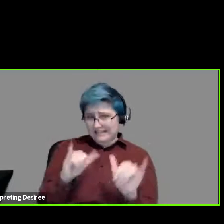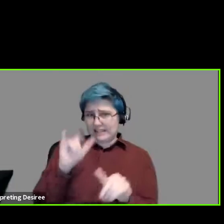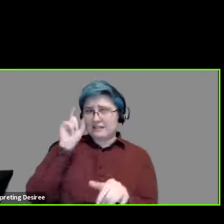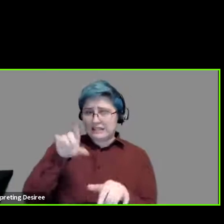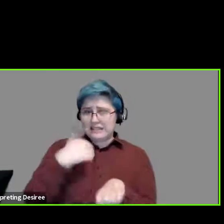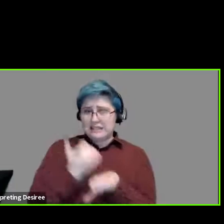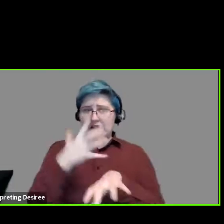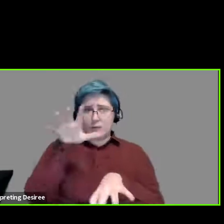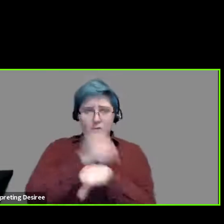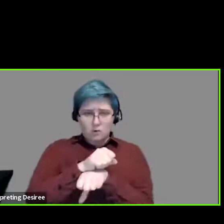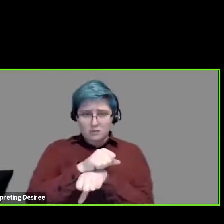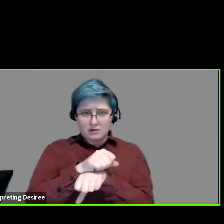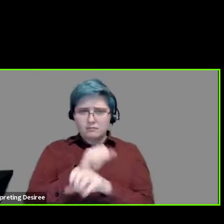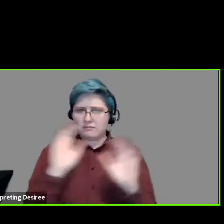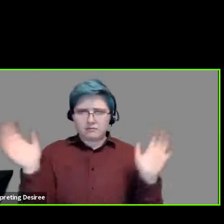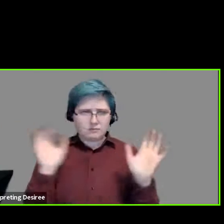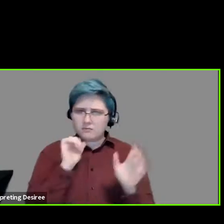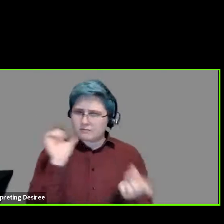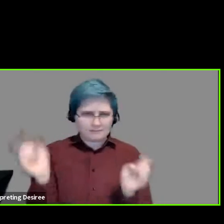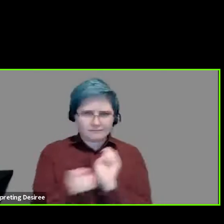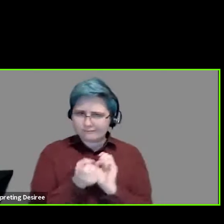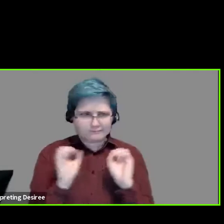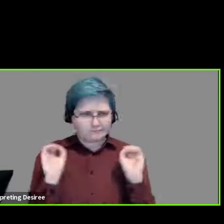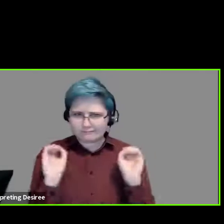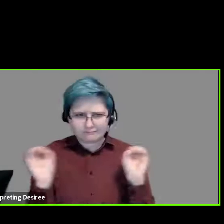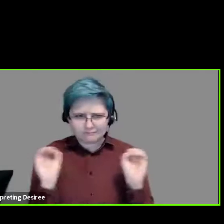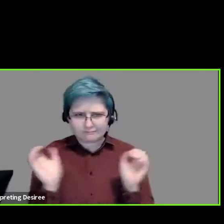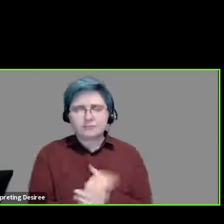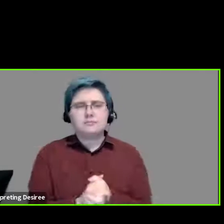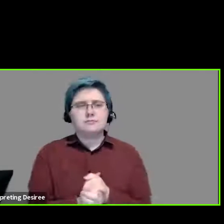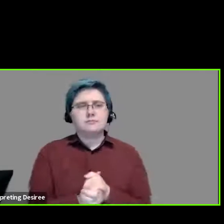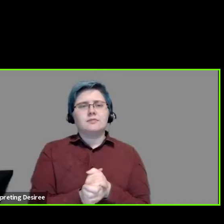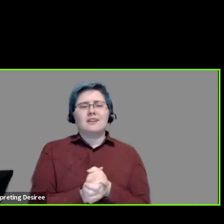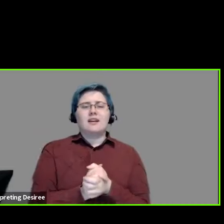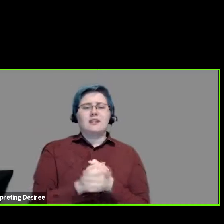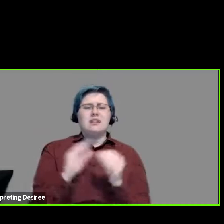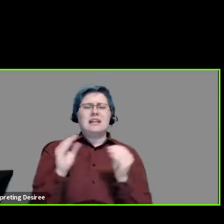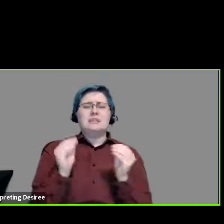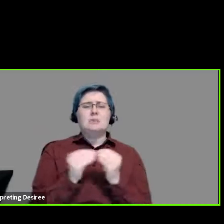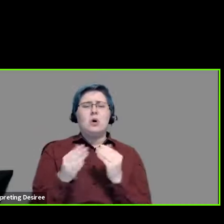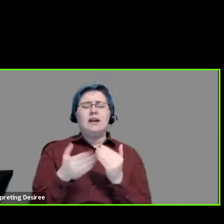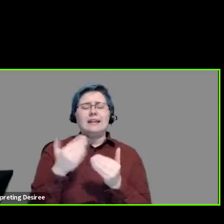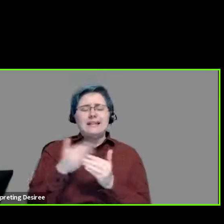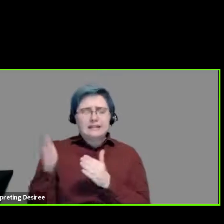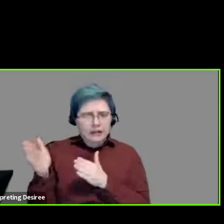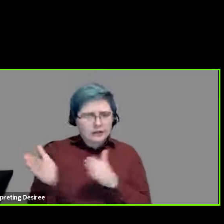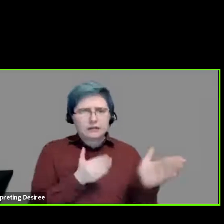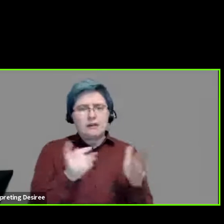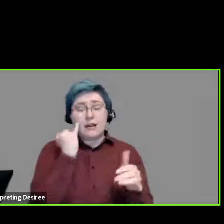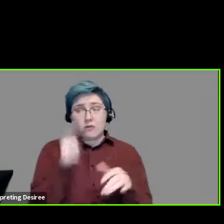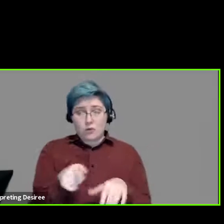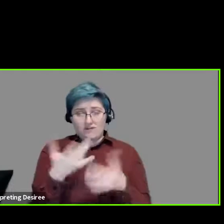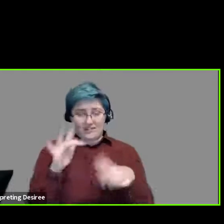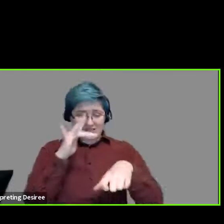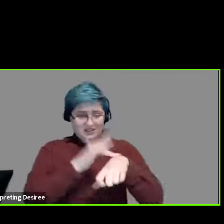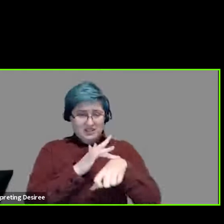appointment. So that is not going to change. Again, that just, it just makes it more organized. And if you've been one of our mass vaccination clinics, you understand that